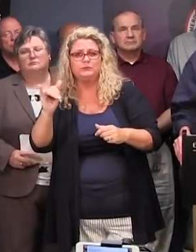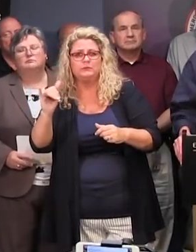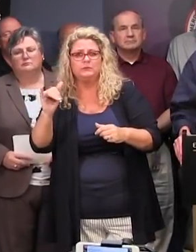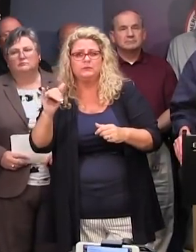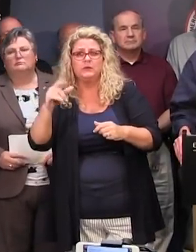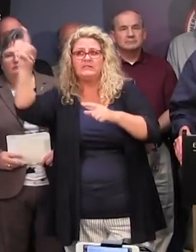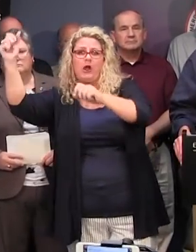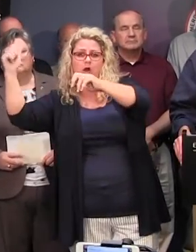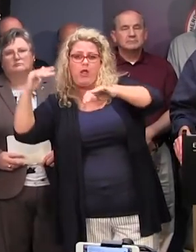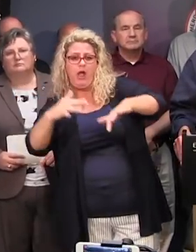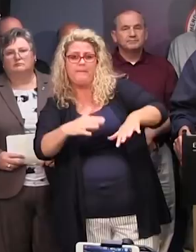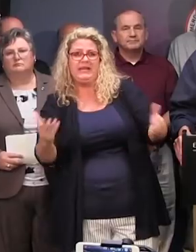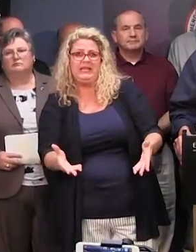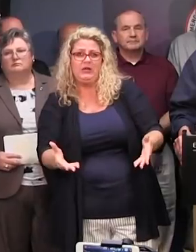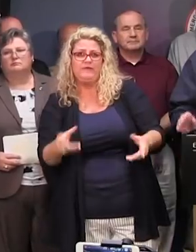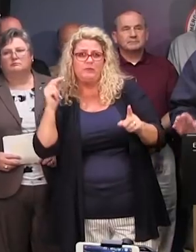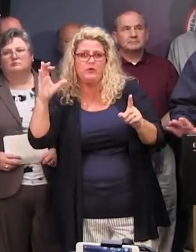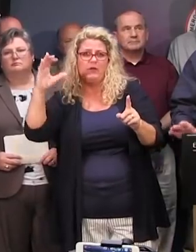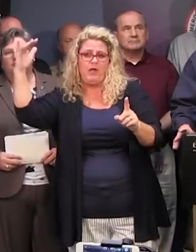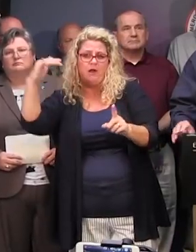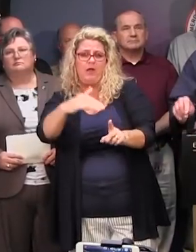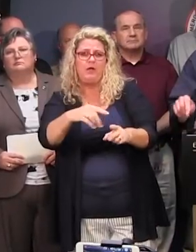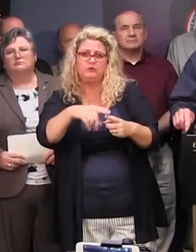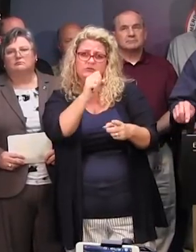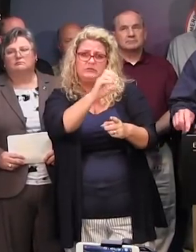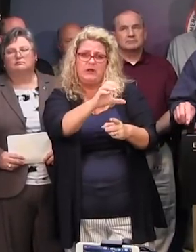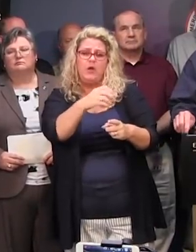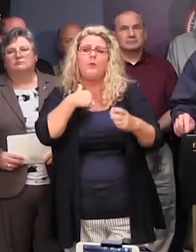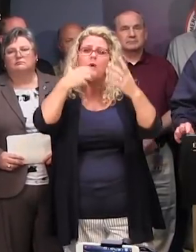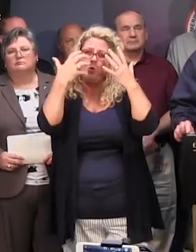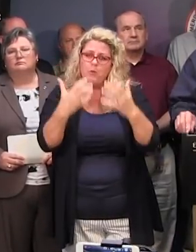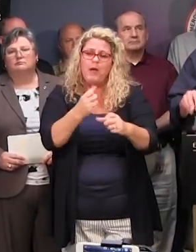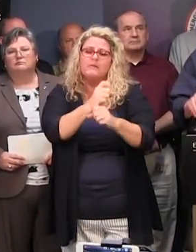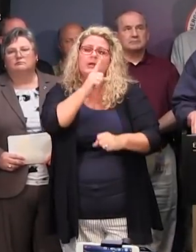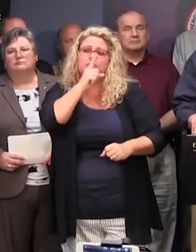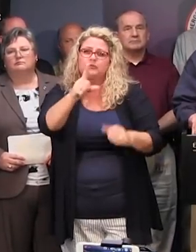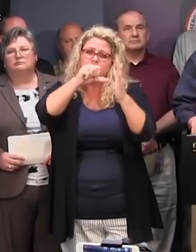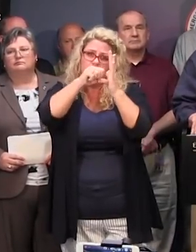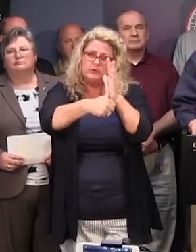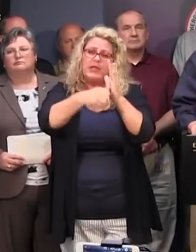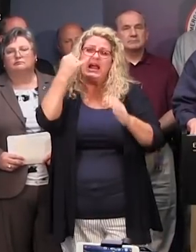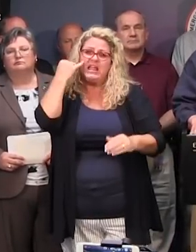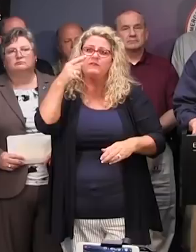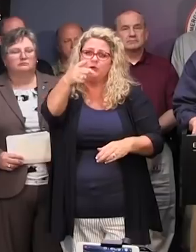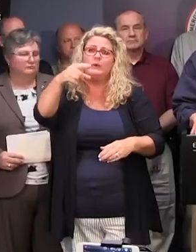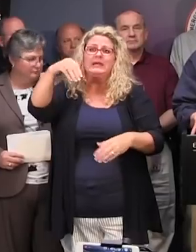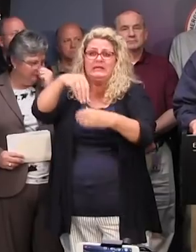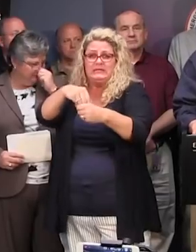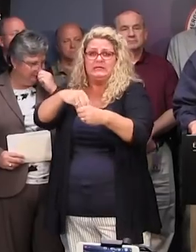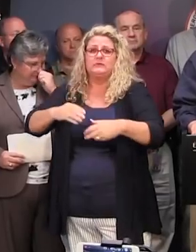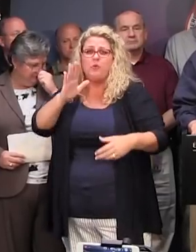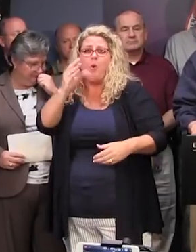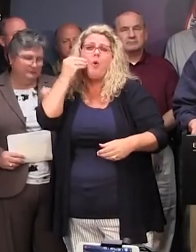this way as well. So it'll be a big number. The important thing is we want every single person that is in one of these zones where